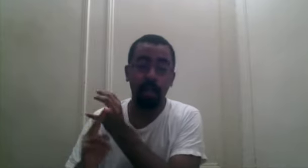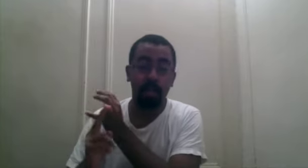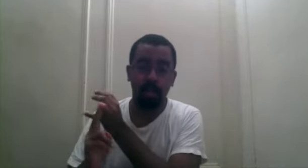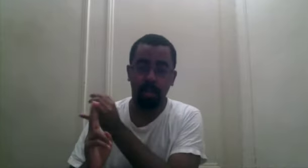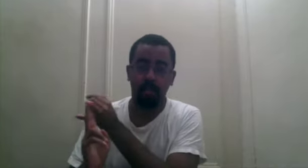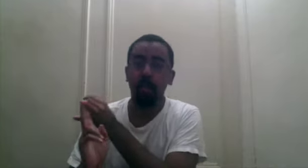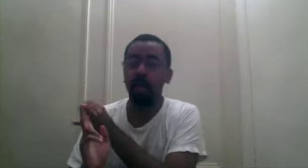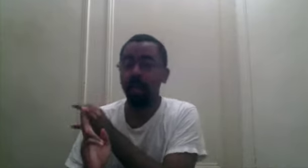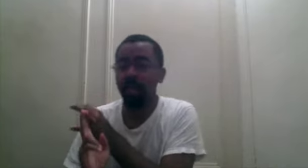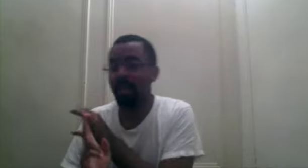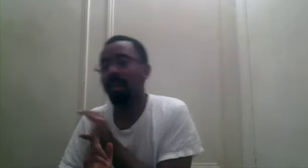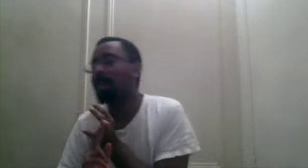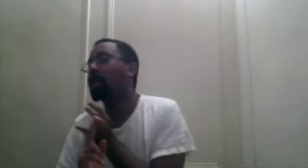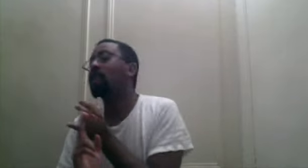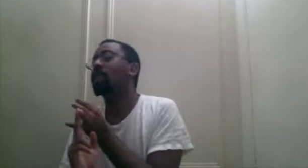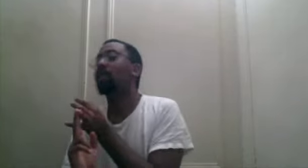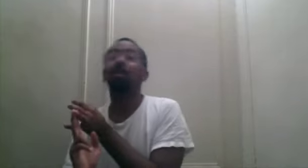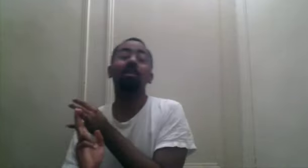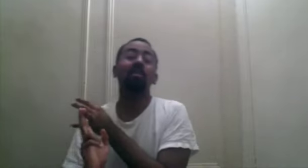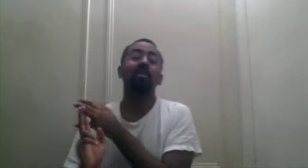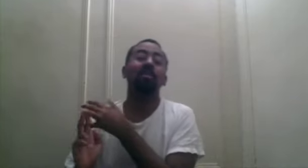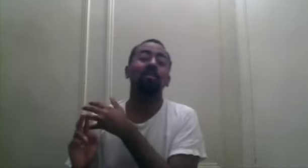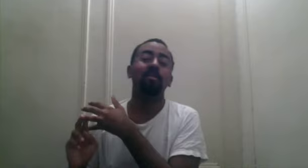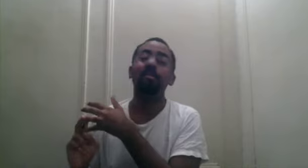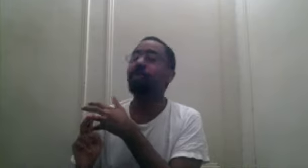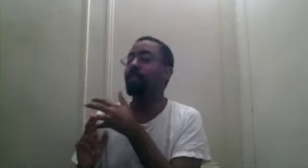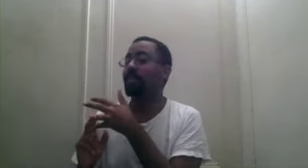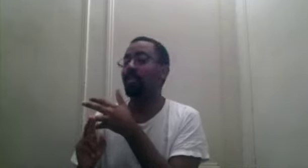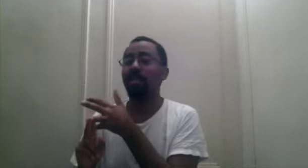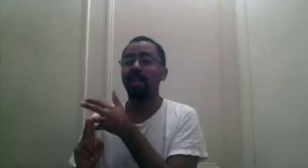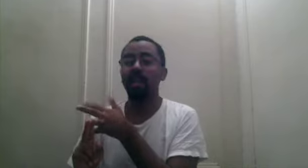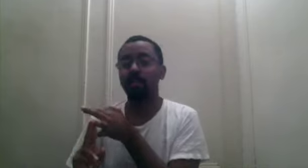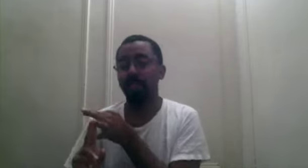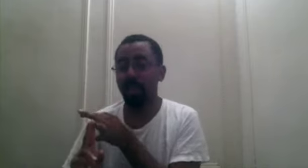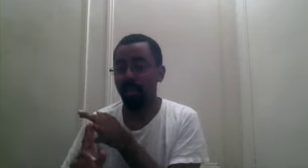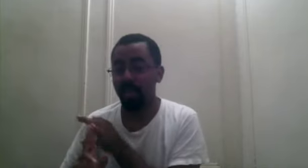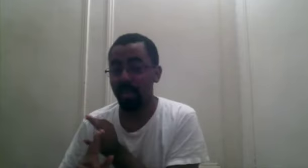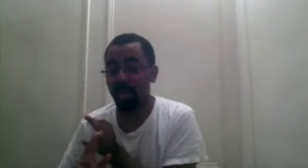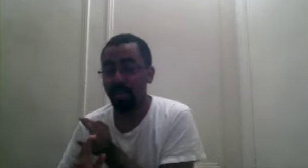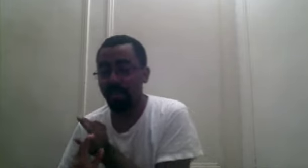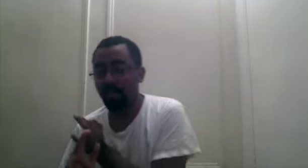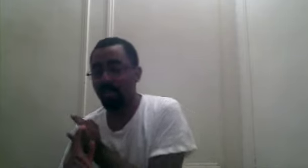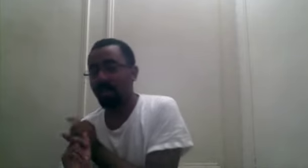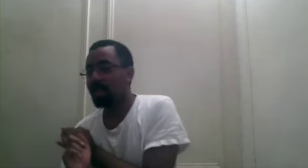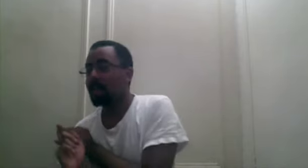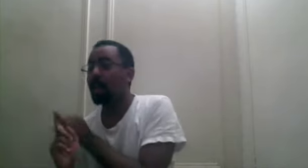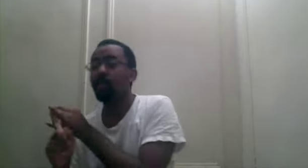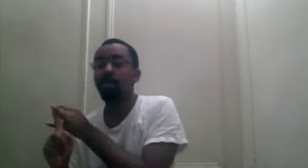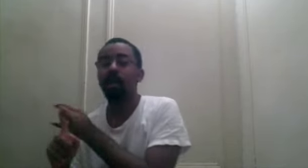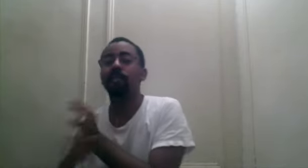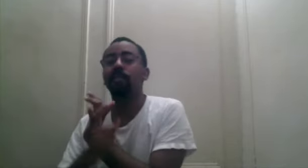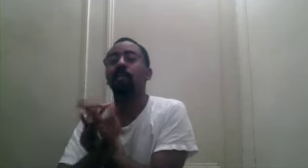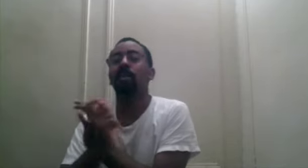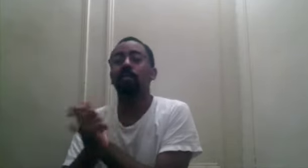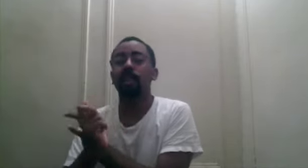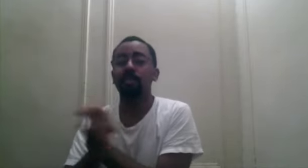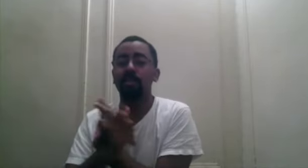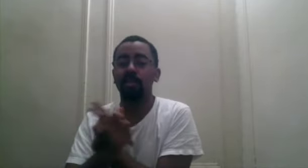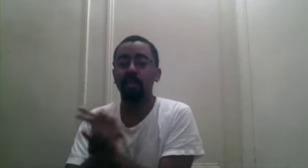destroyed. Yo, Luffy destroys everything when he saves someplace. Like, I will save you, but I will destroy